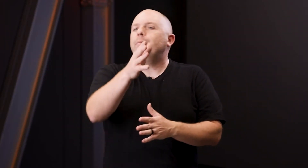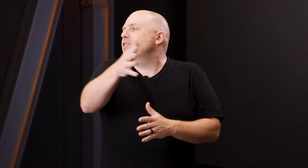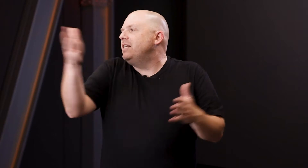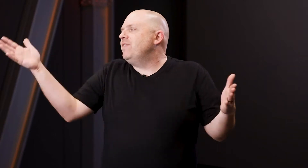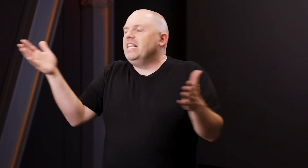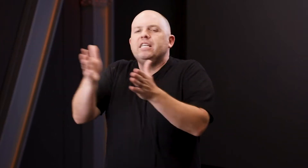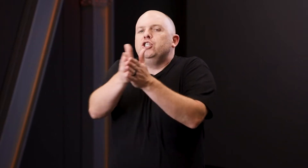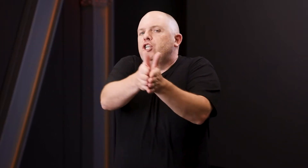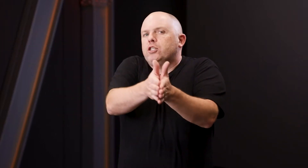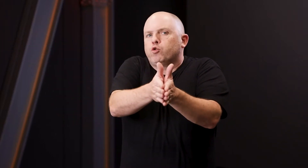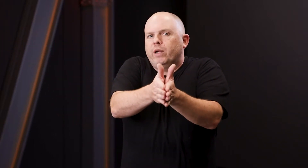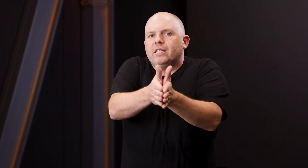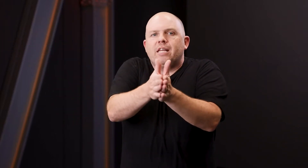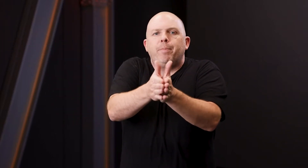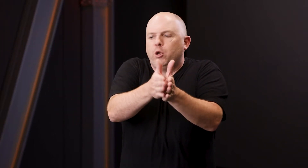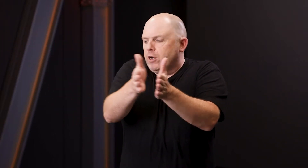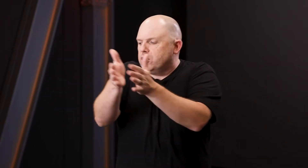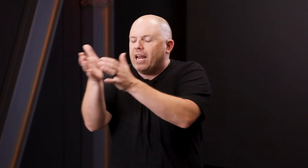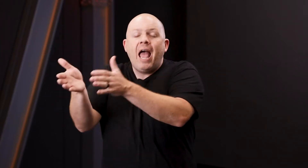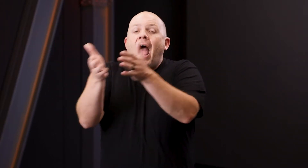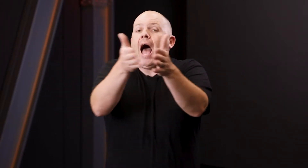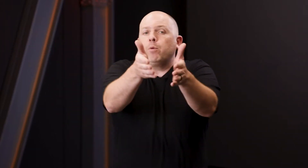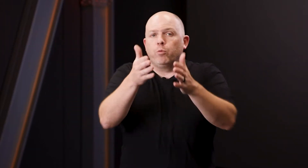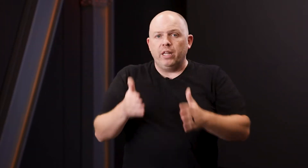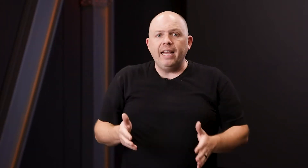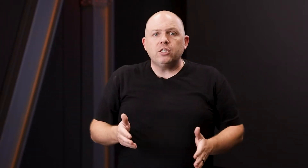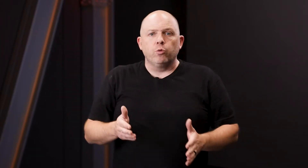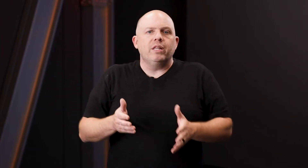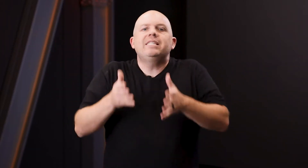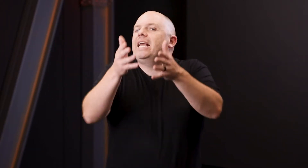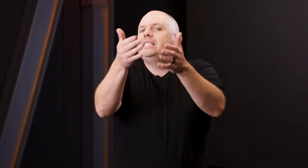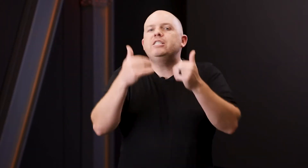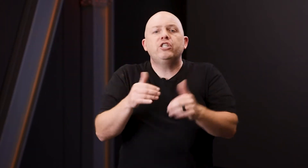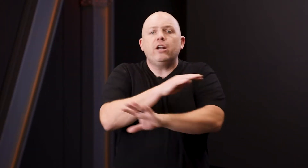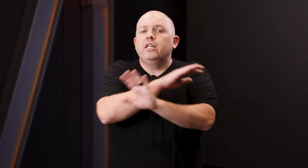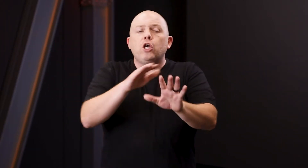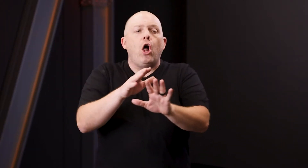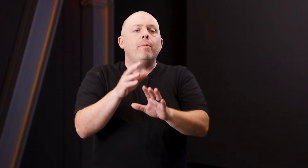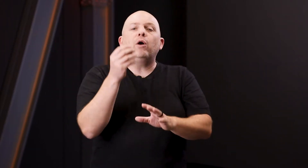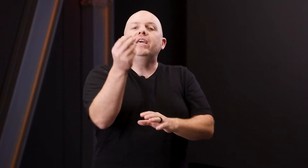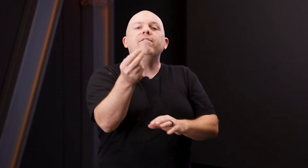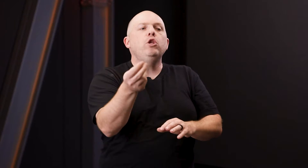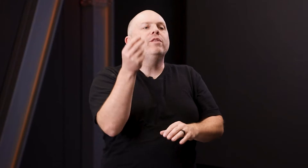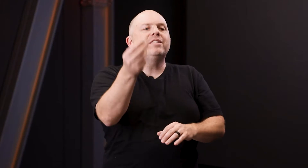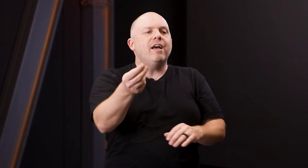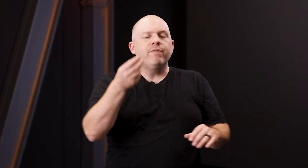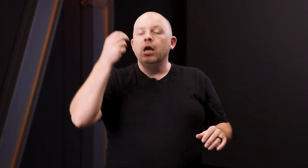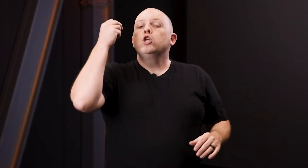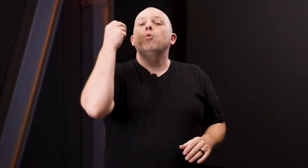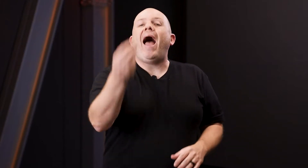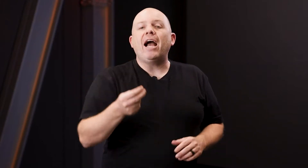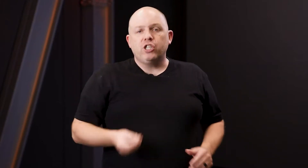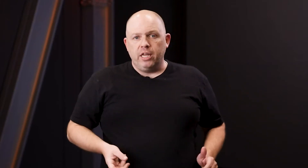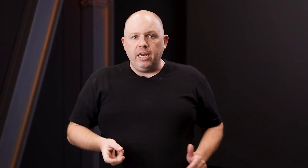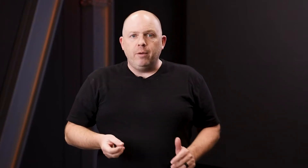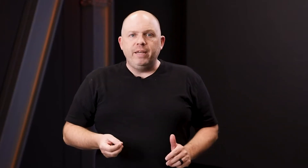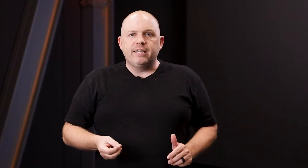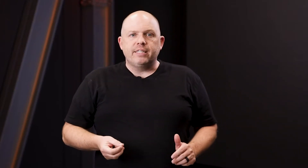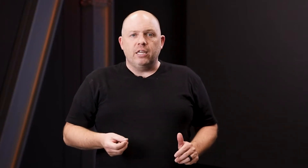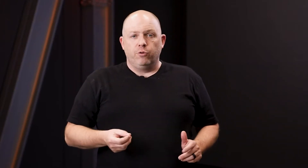about stuff that isn't just real estate, but you understand how it relates to real estate. Because this channel, it's all about giving you the stuff you actually need to be successful.